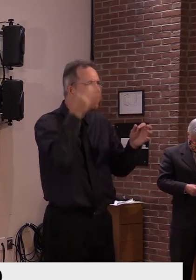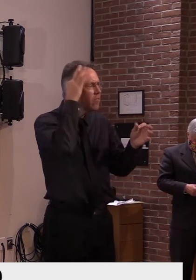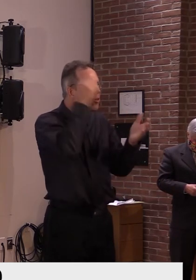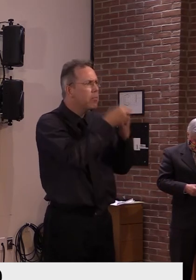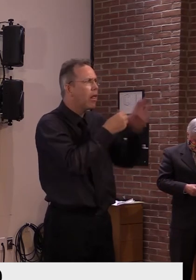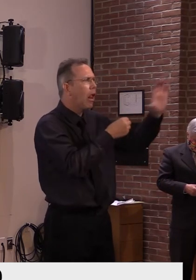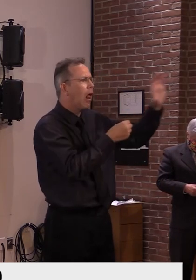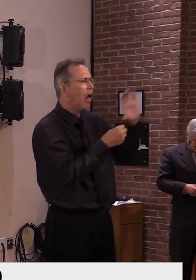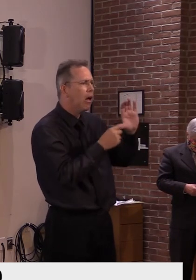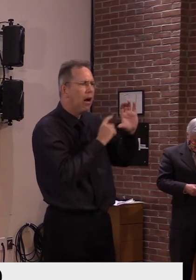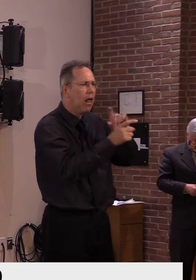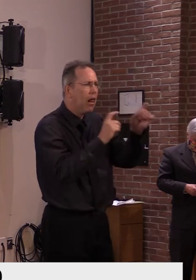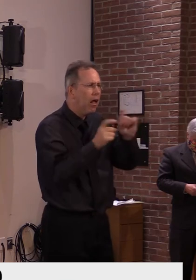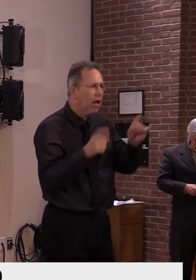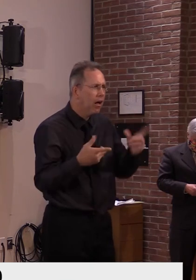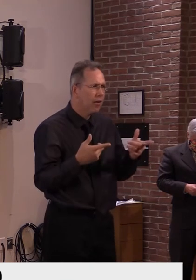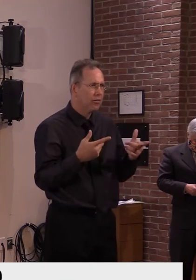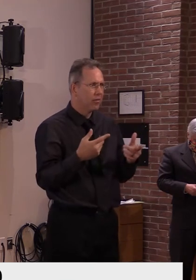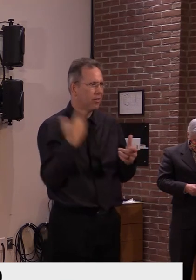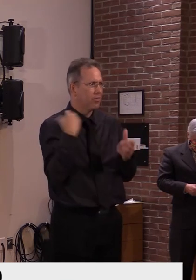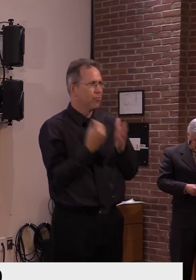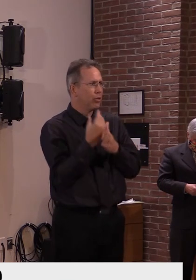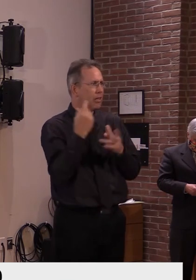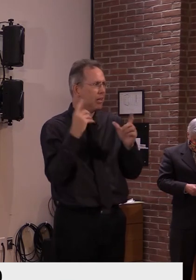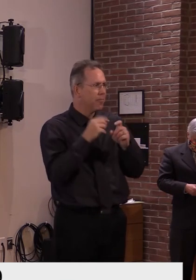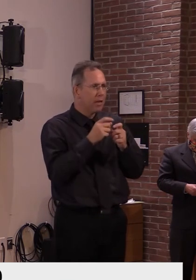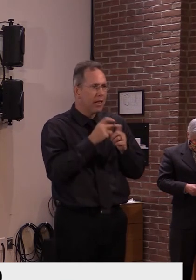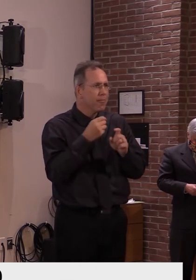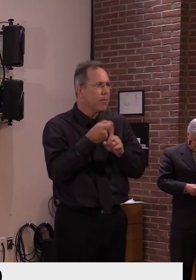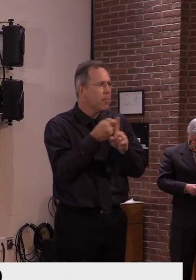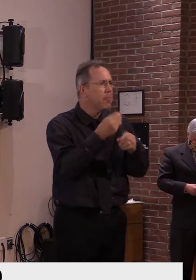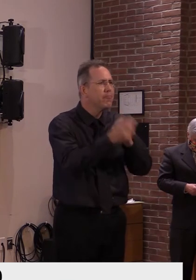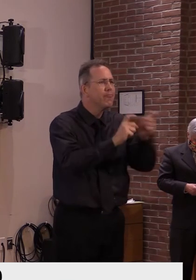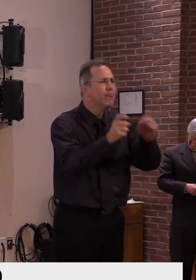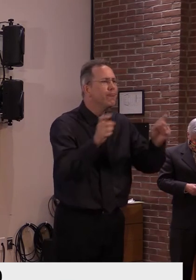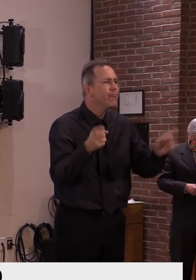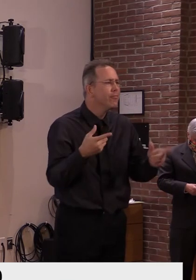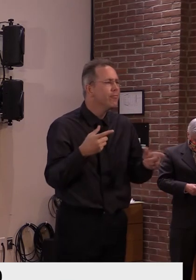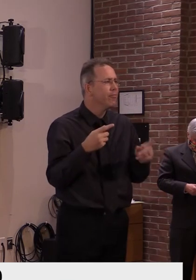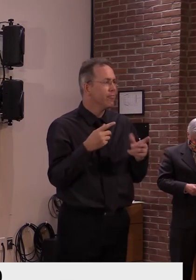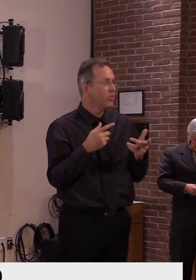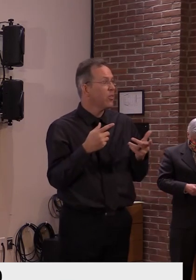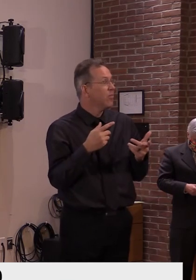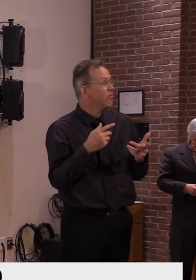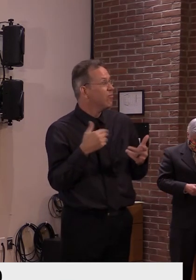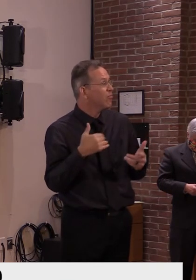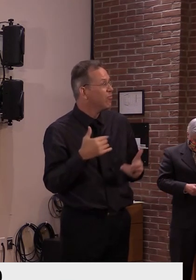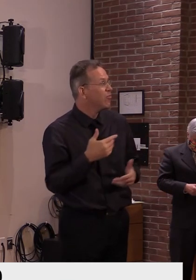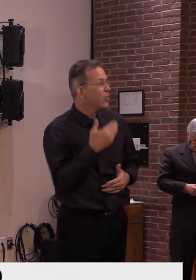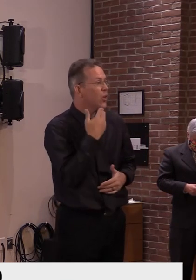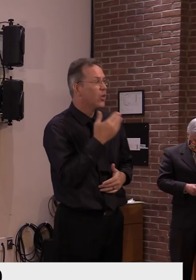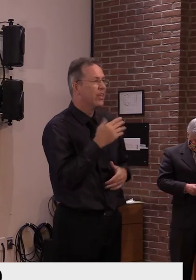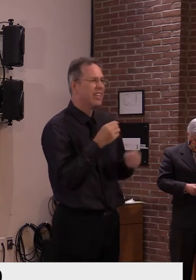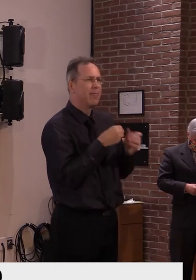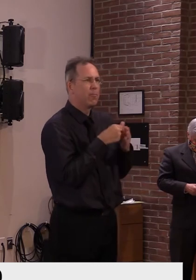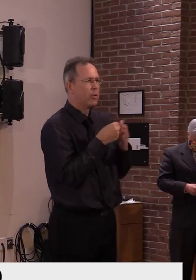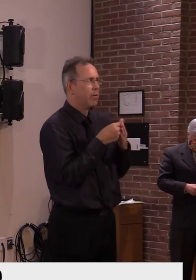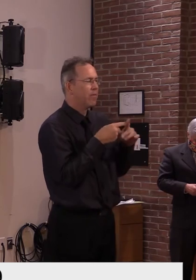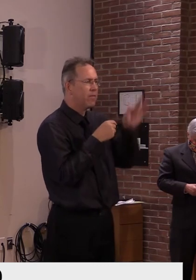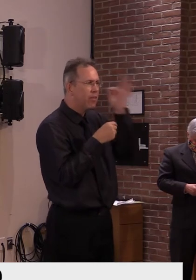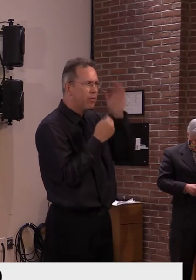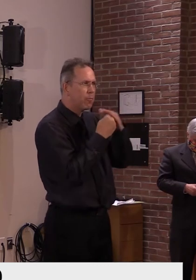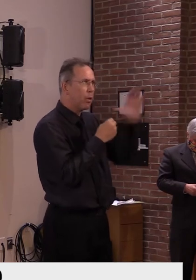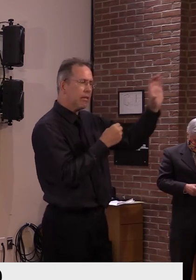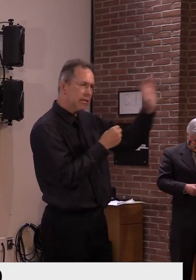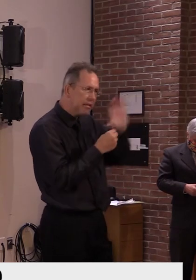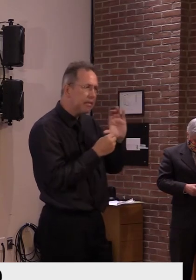into our economy, which tells me, uh, we're going to need another, um, another shot of that to get through this,